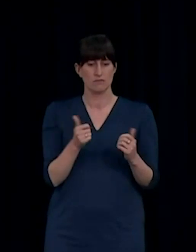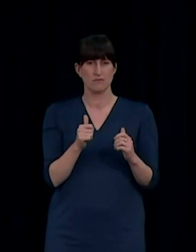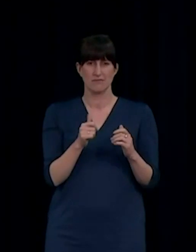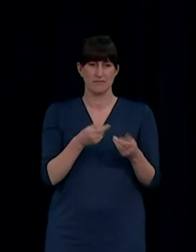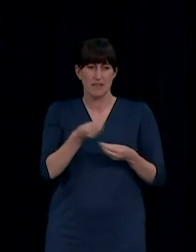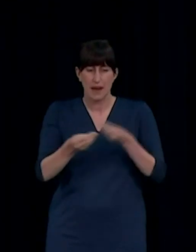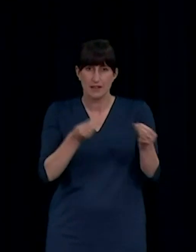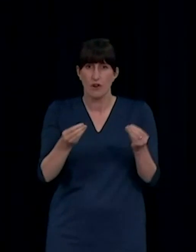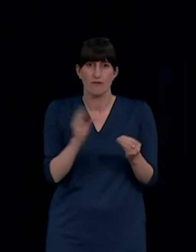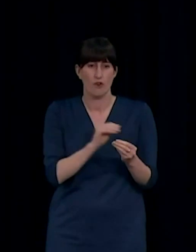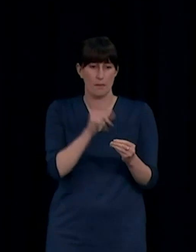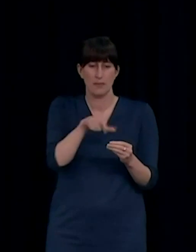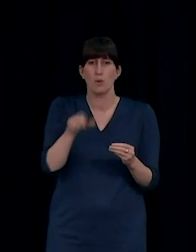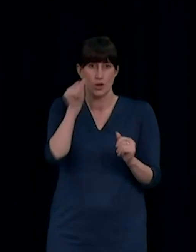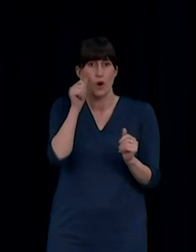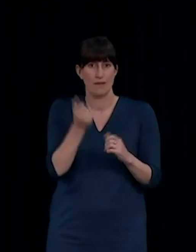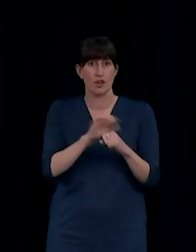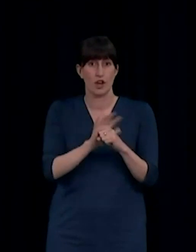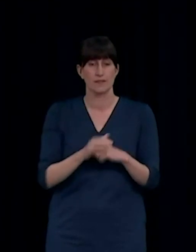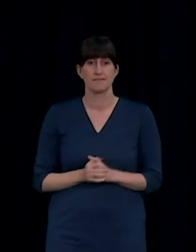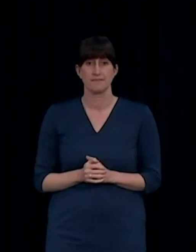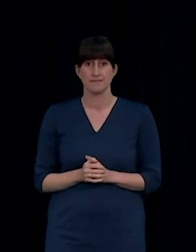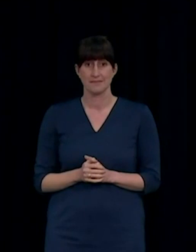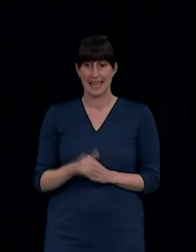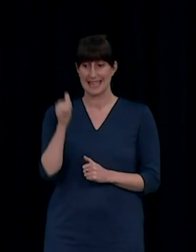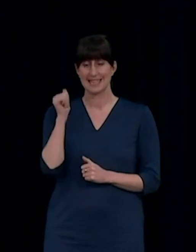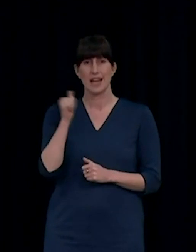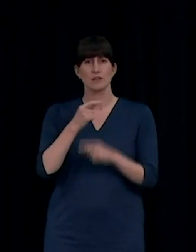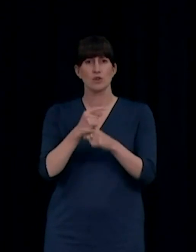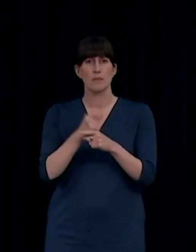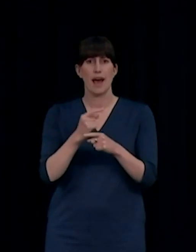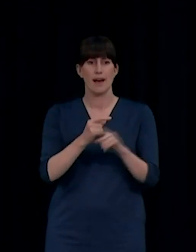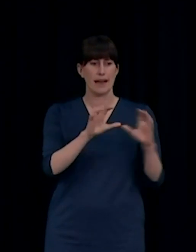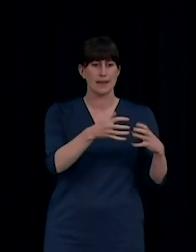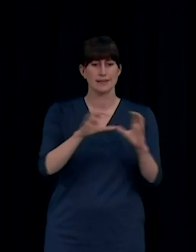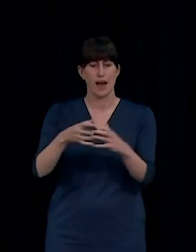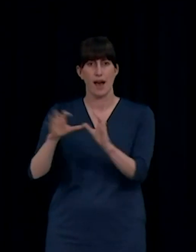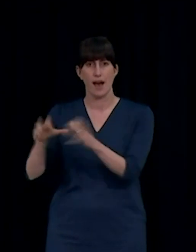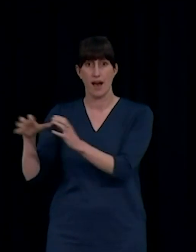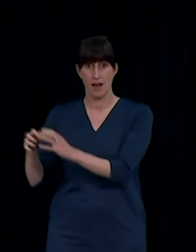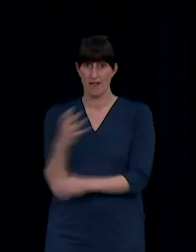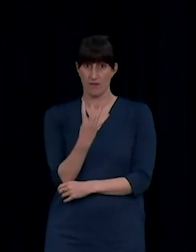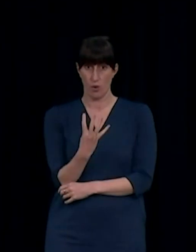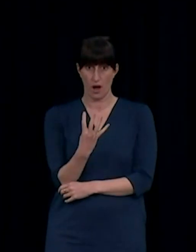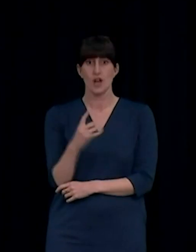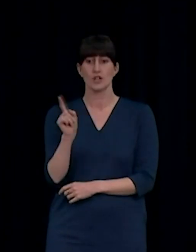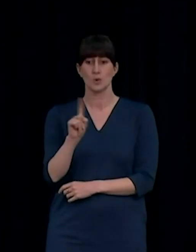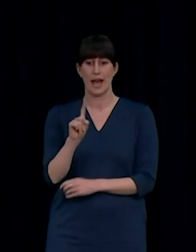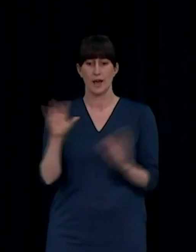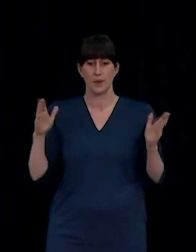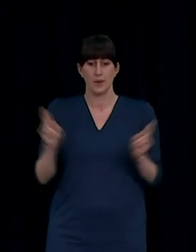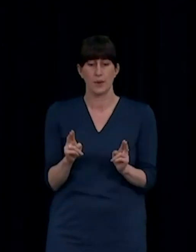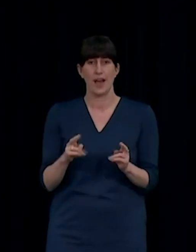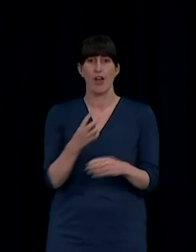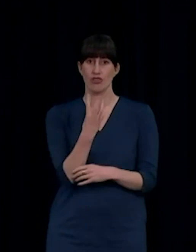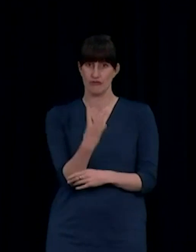So progress does continue. Yesterday I reported four active subclusters, today that is down to three. And this is where we have